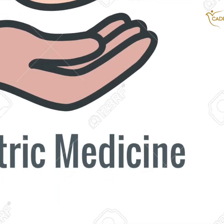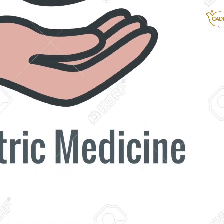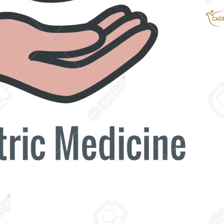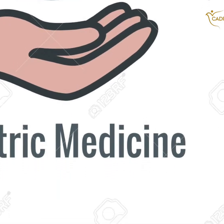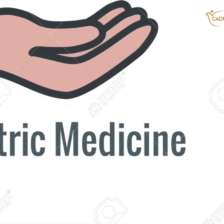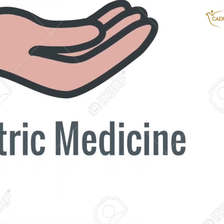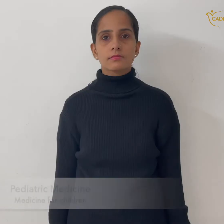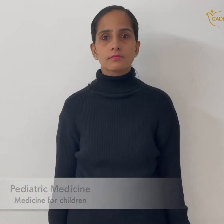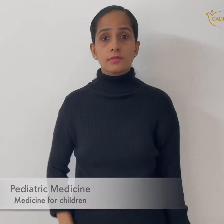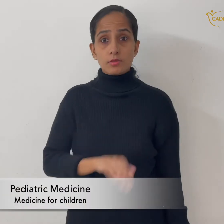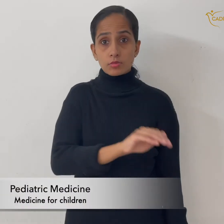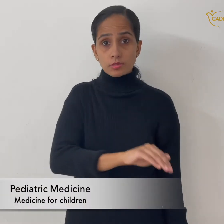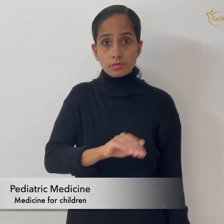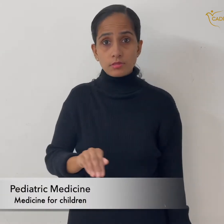pediatric medicine